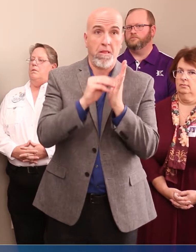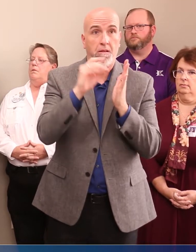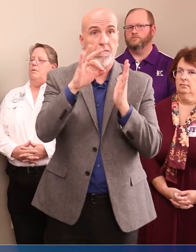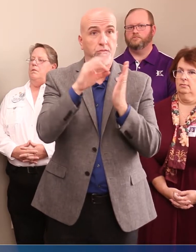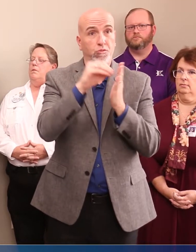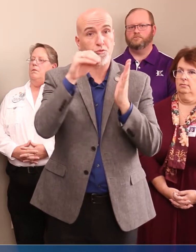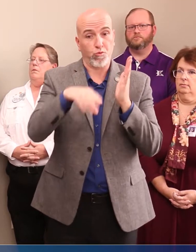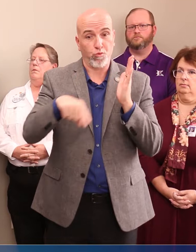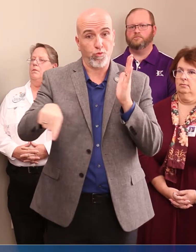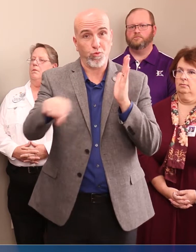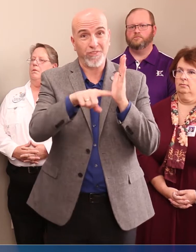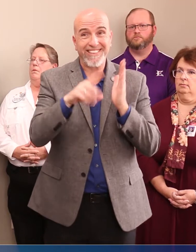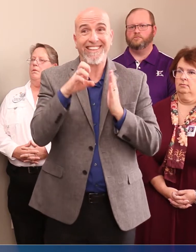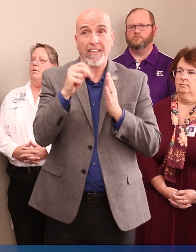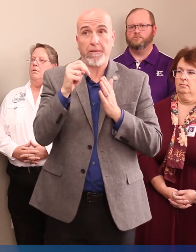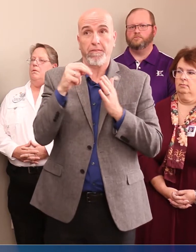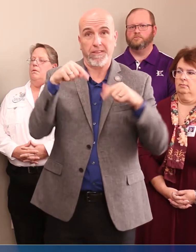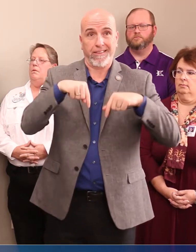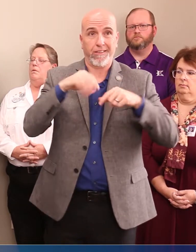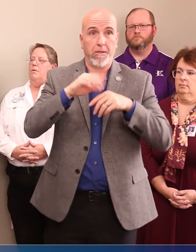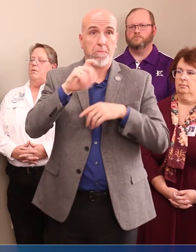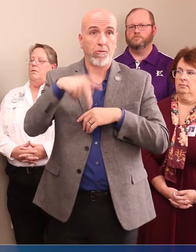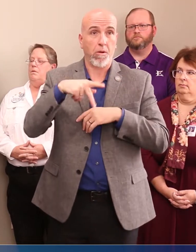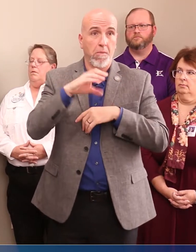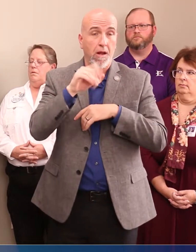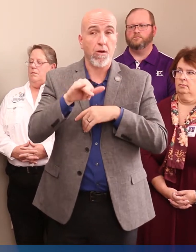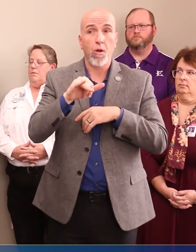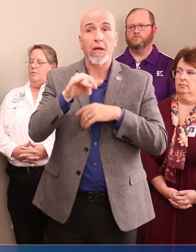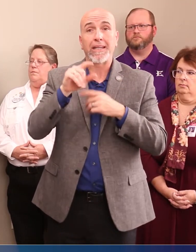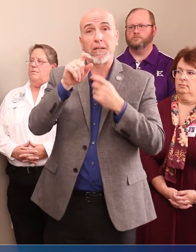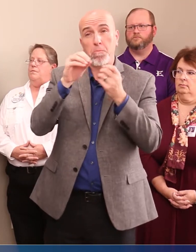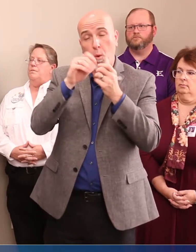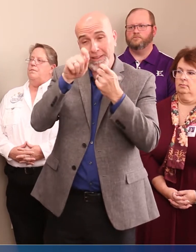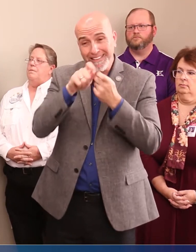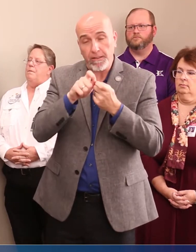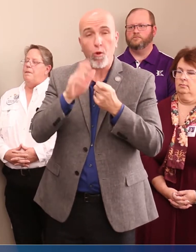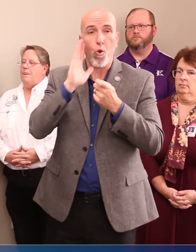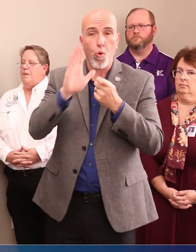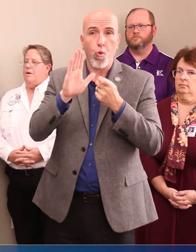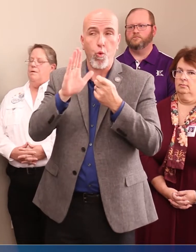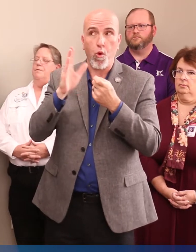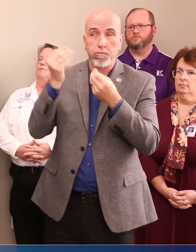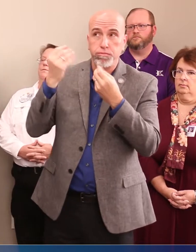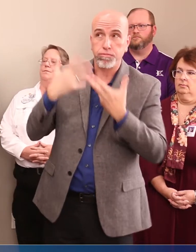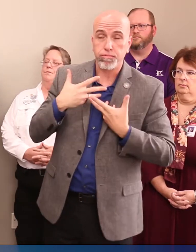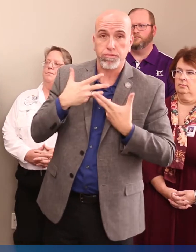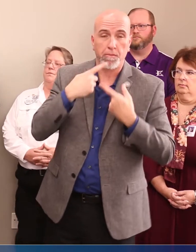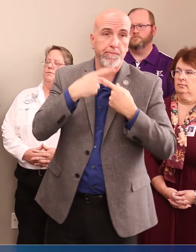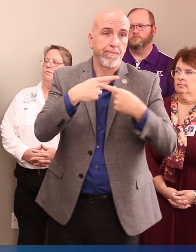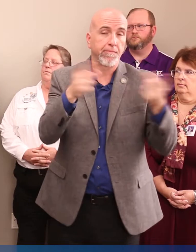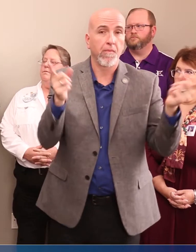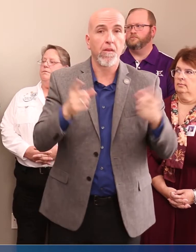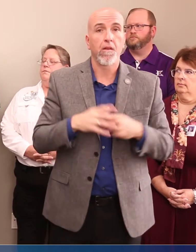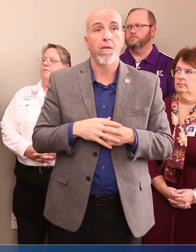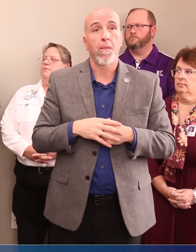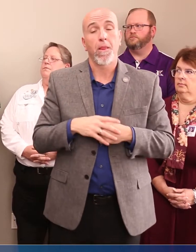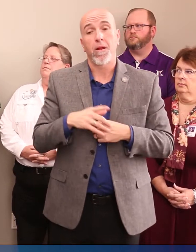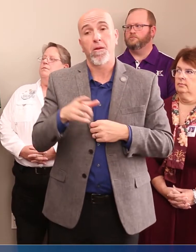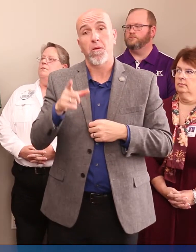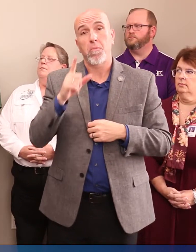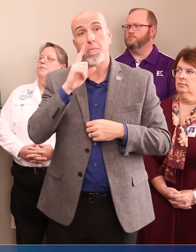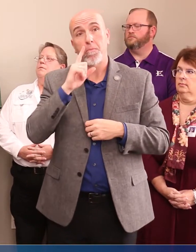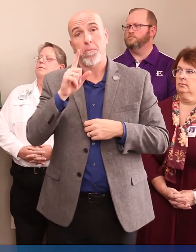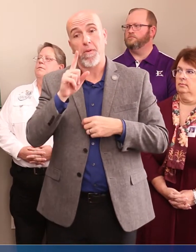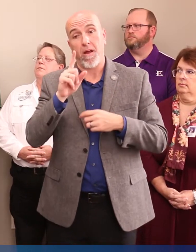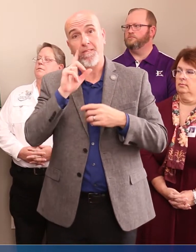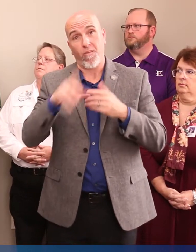state of Texas, including those here in Bastrop County. Details will be developed as time goes by. The dismissing of classes for